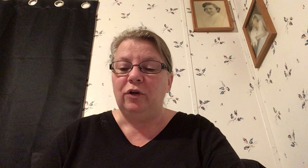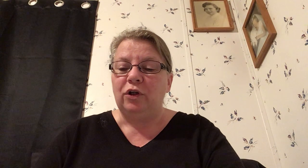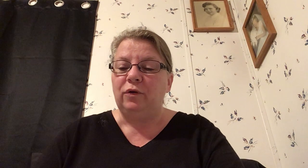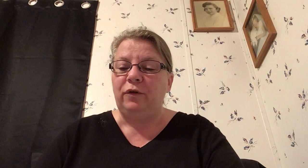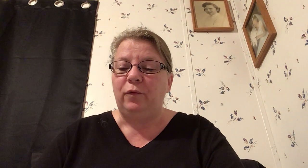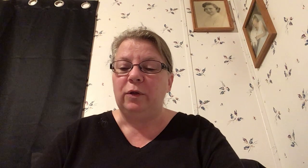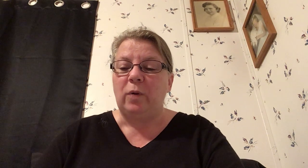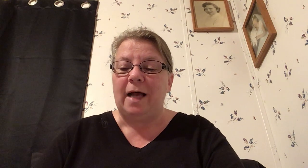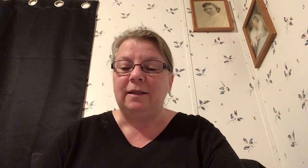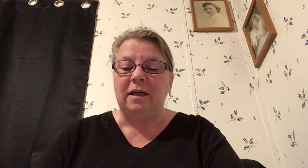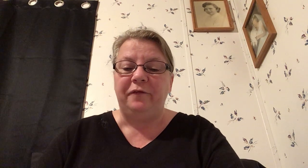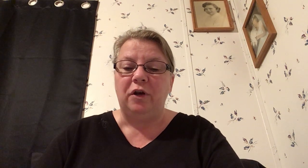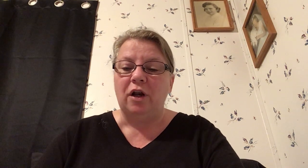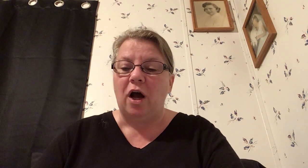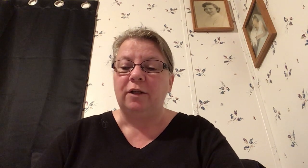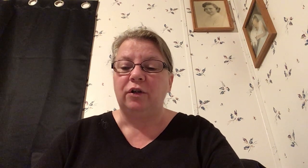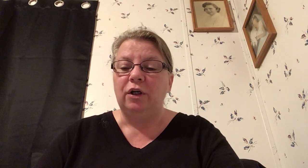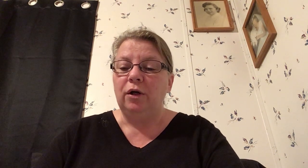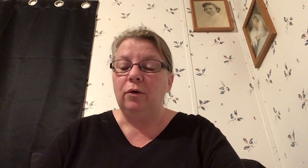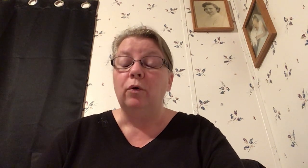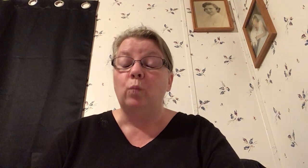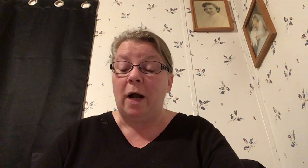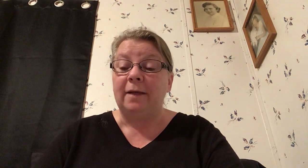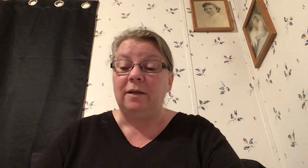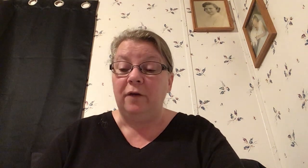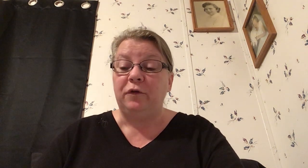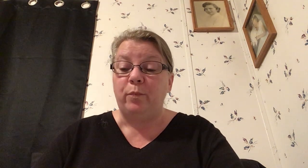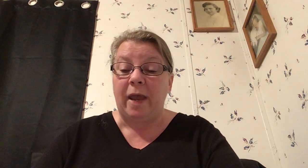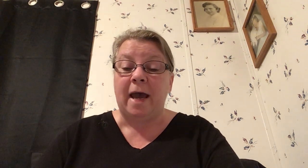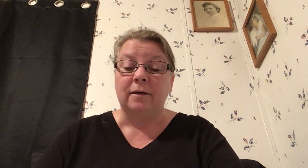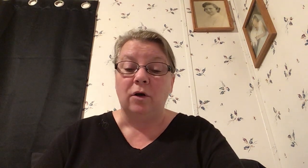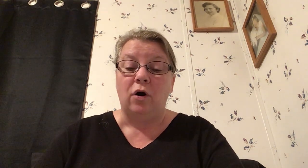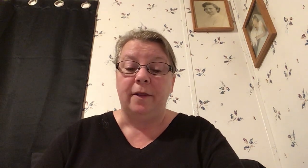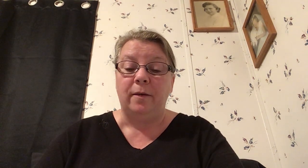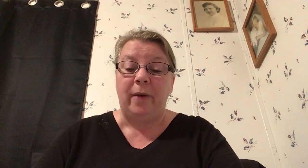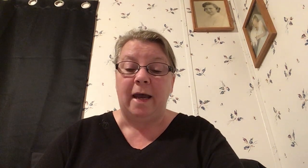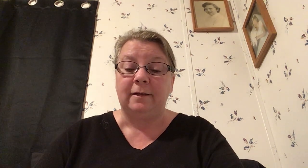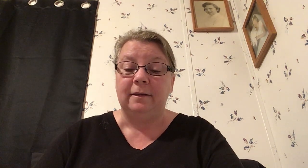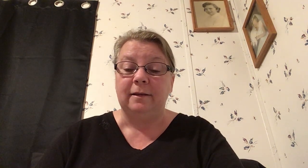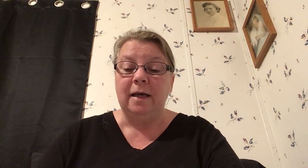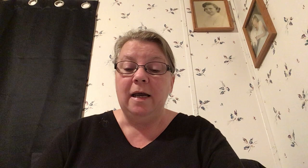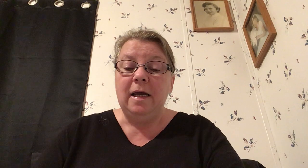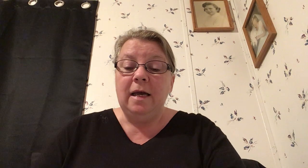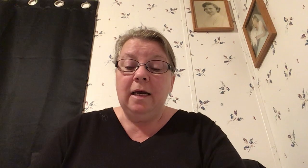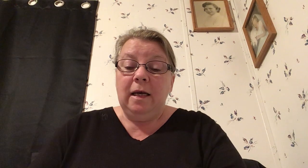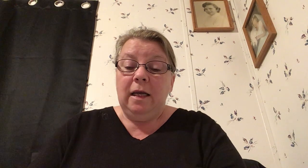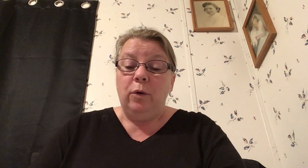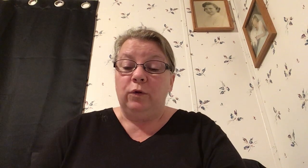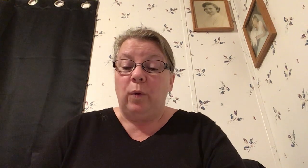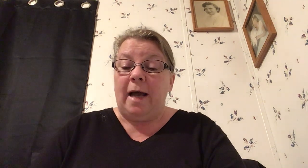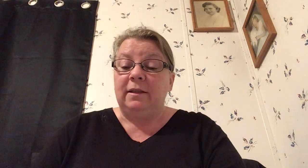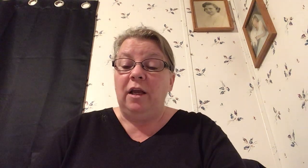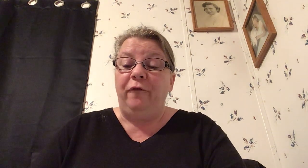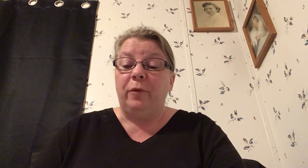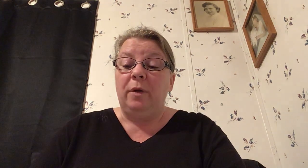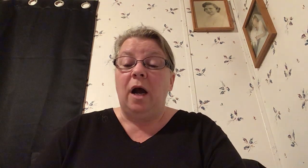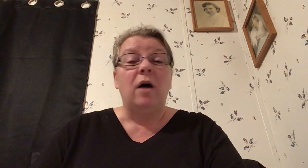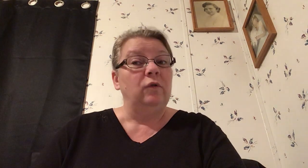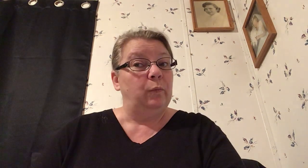joseph was wise enough not or wise enough to pass on the passes he was wise enough from god's